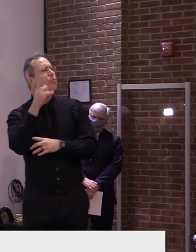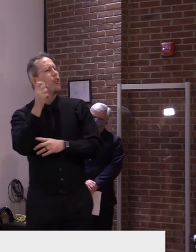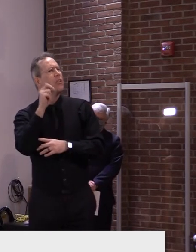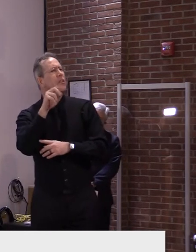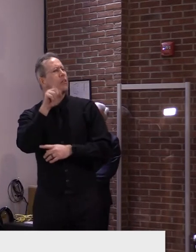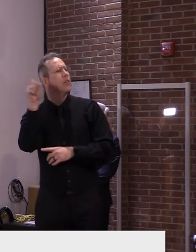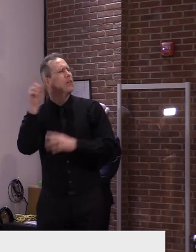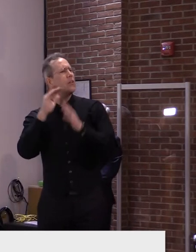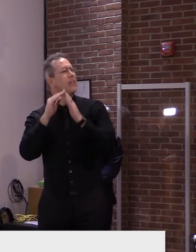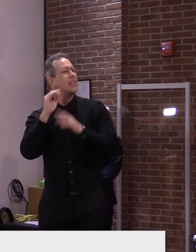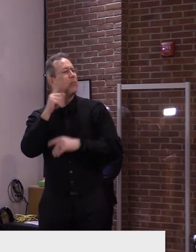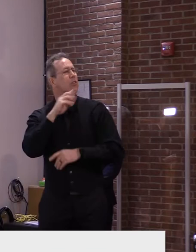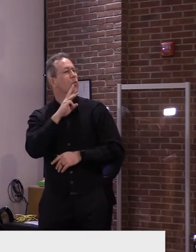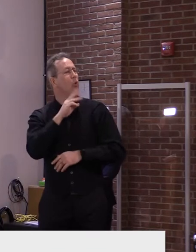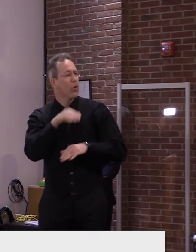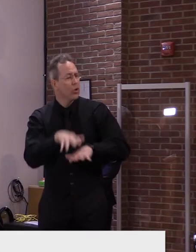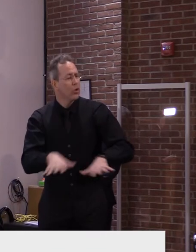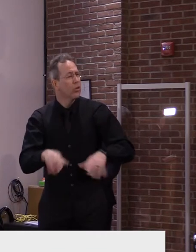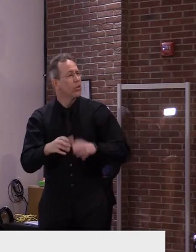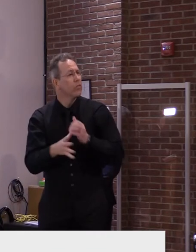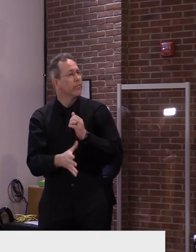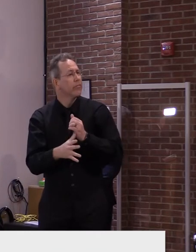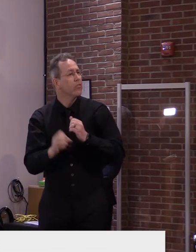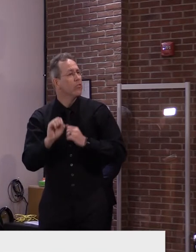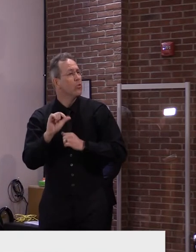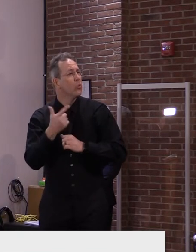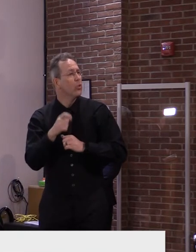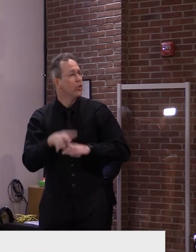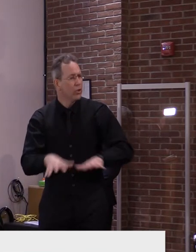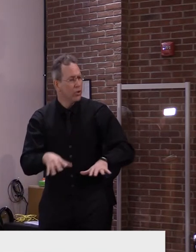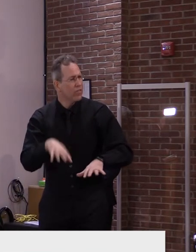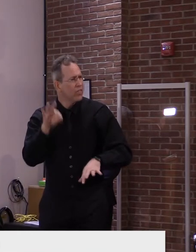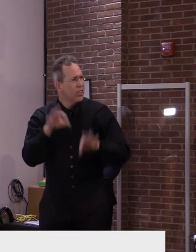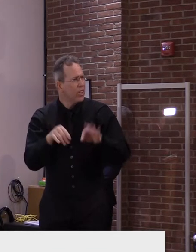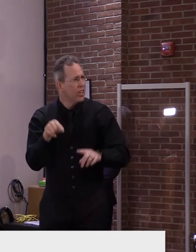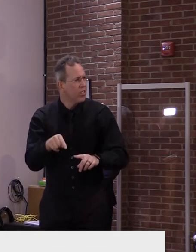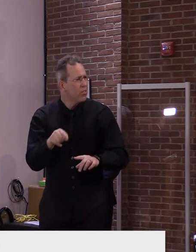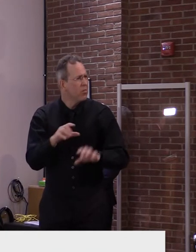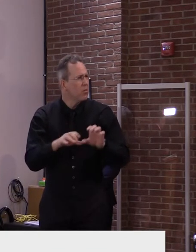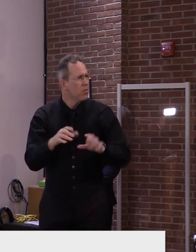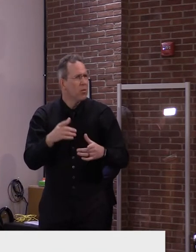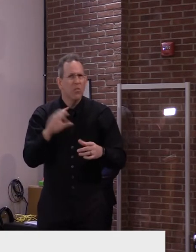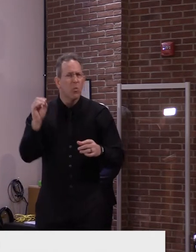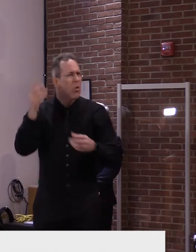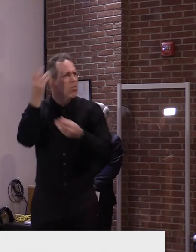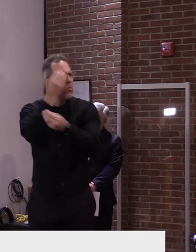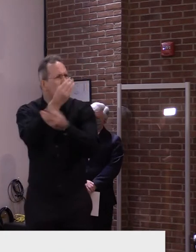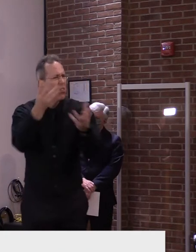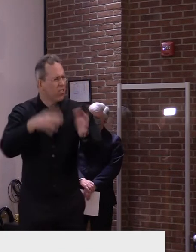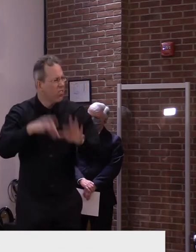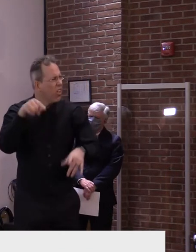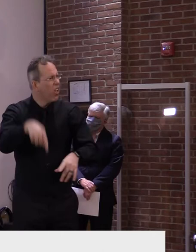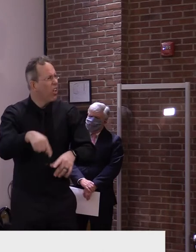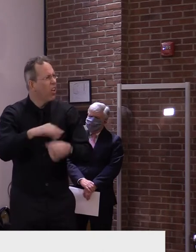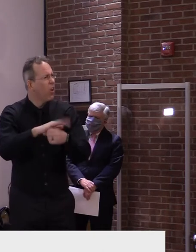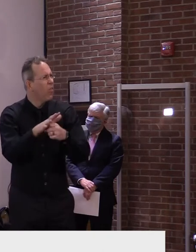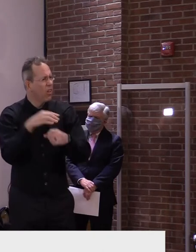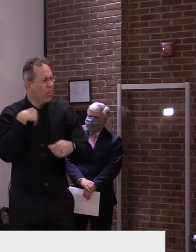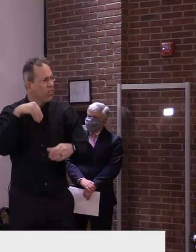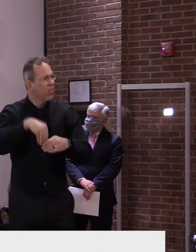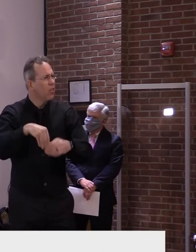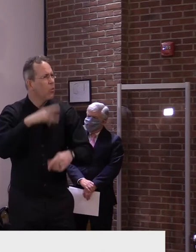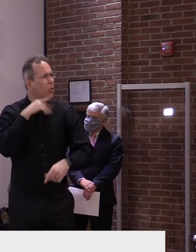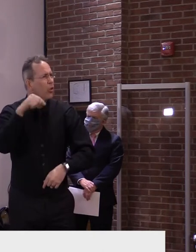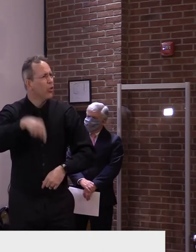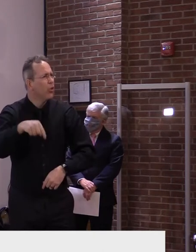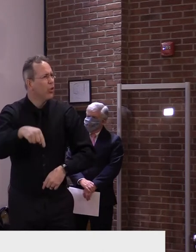I've yet to see any public discussion about the impact that those COVID strains might have on drinking water for